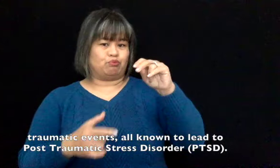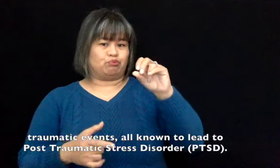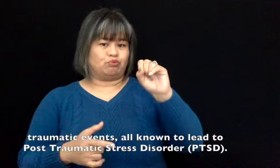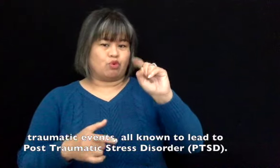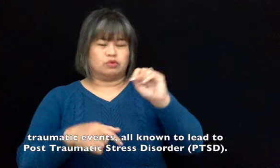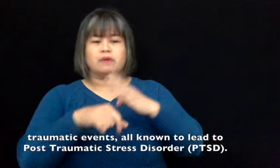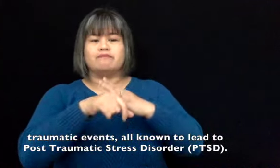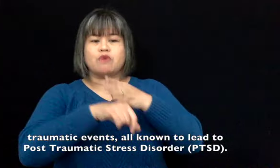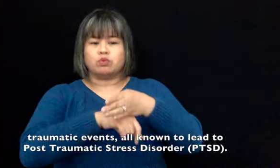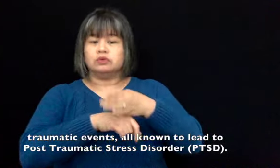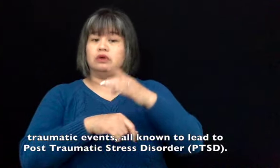disorder, PTSD.